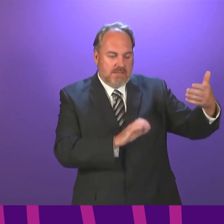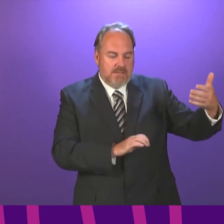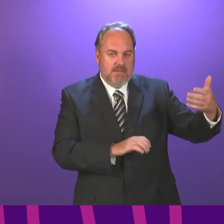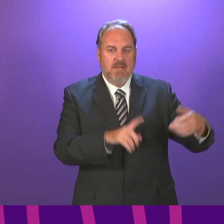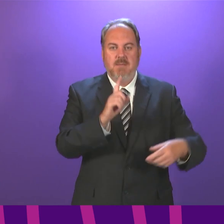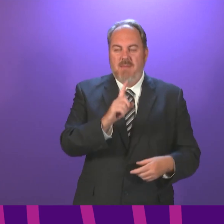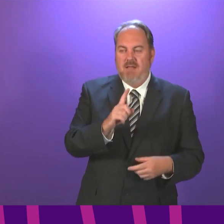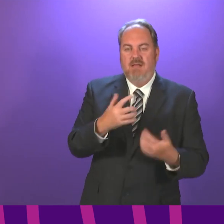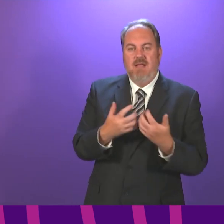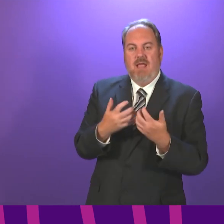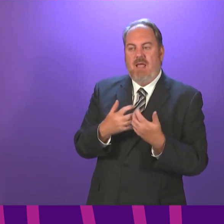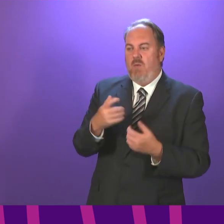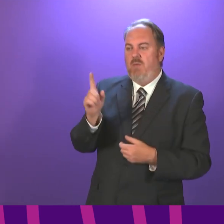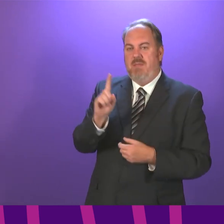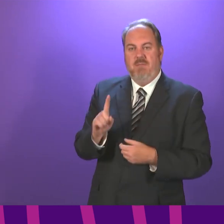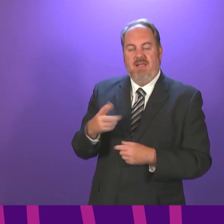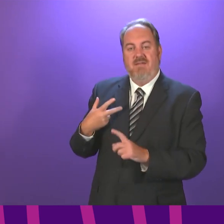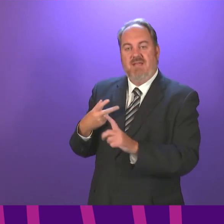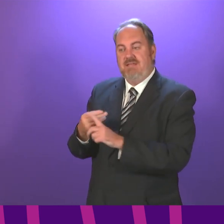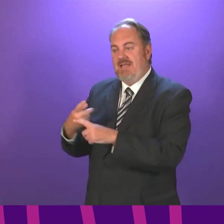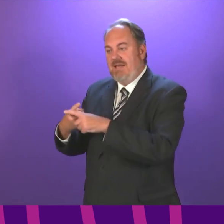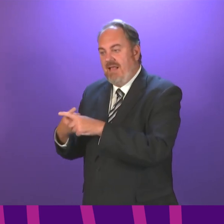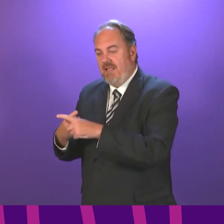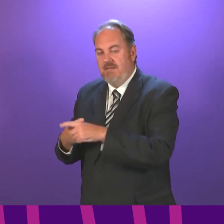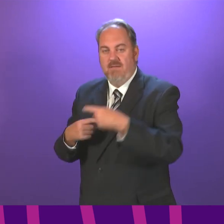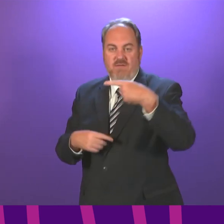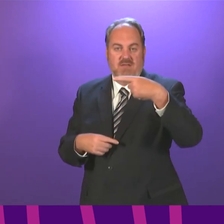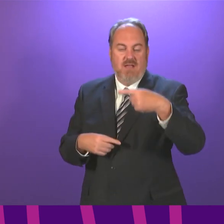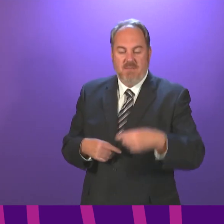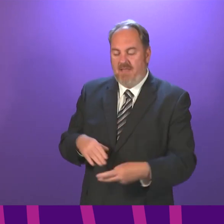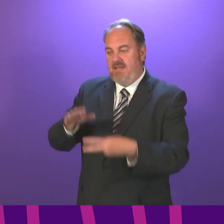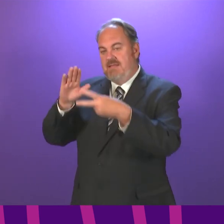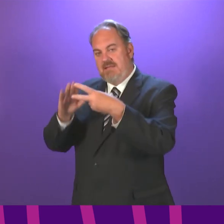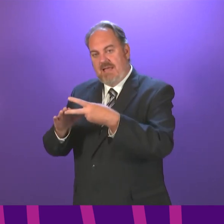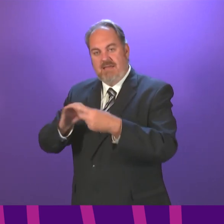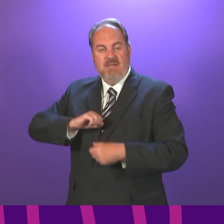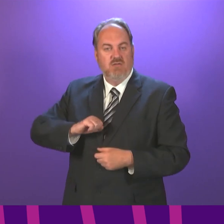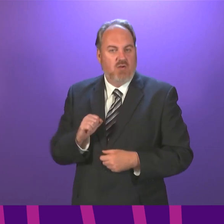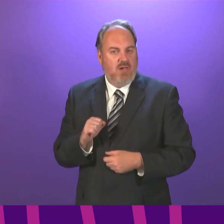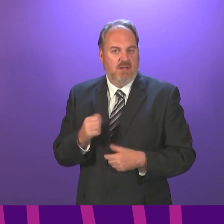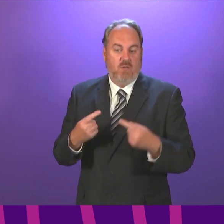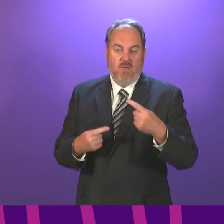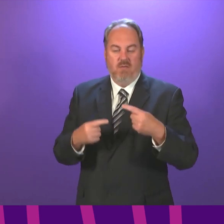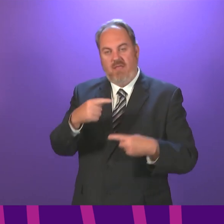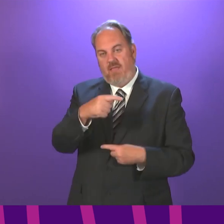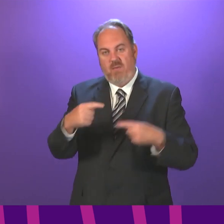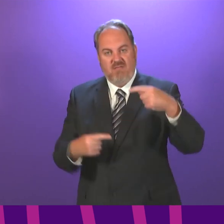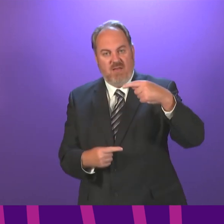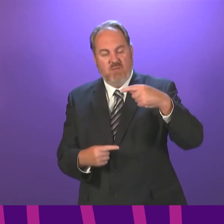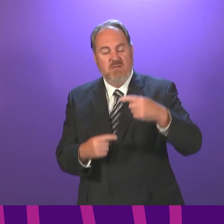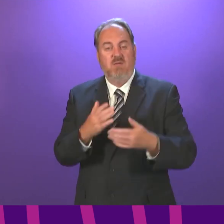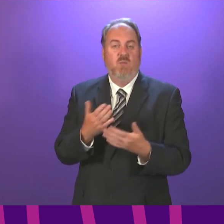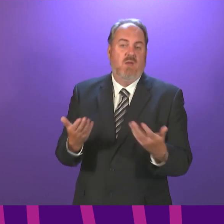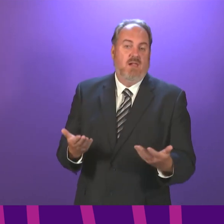between the four nations. Yes, compatibility and consistency are important, but I would refer back to my earlier